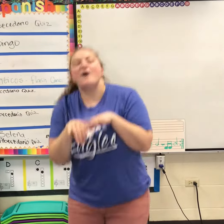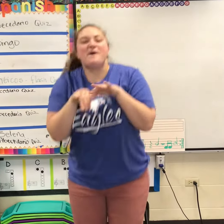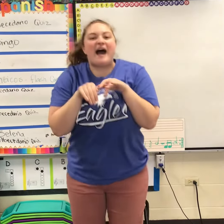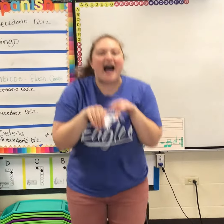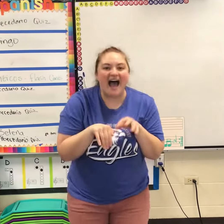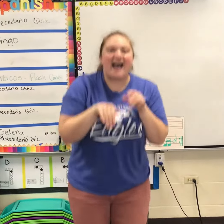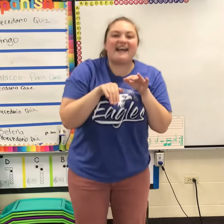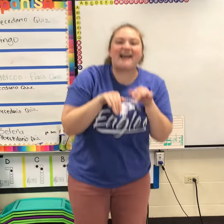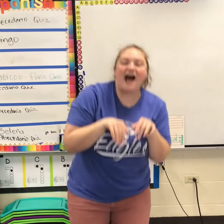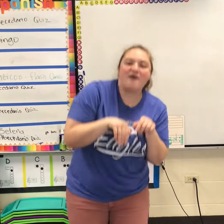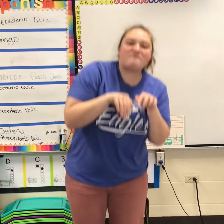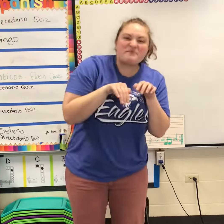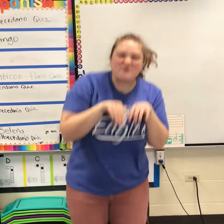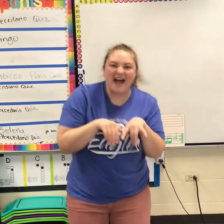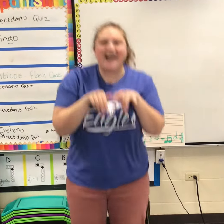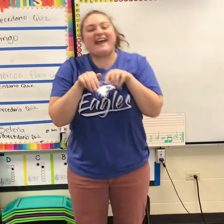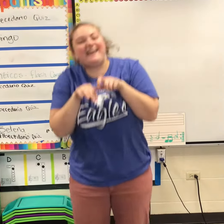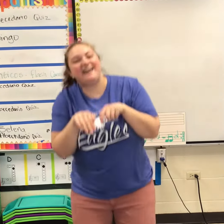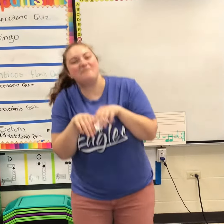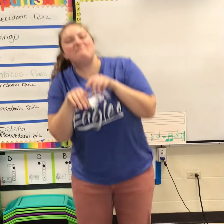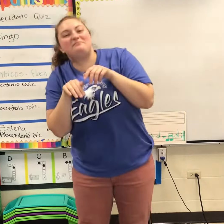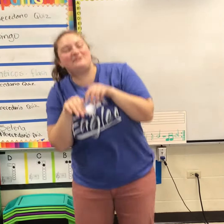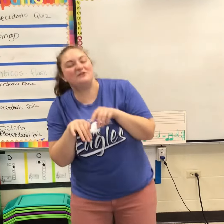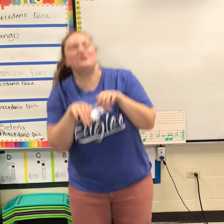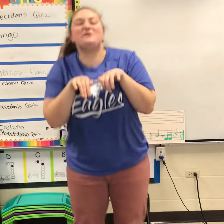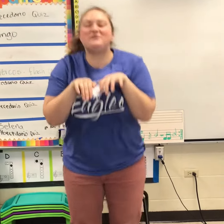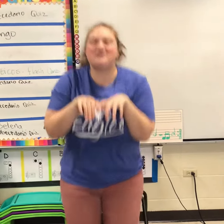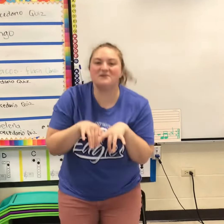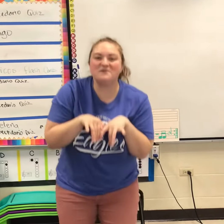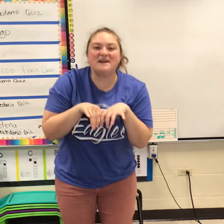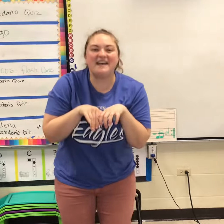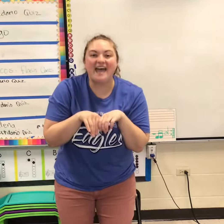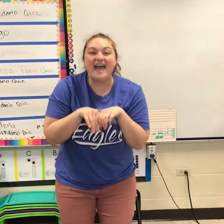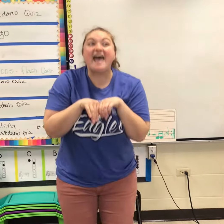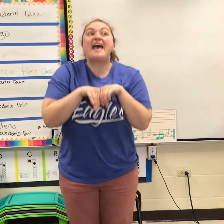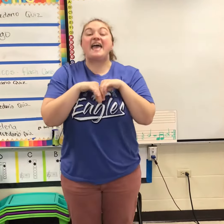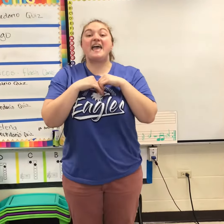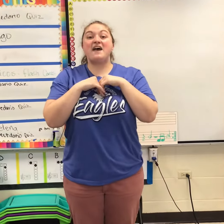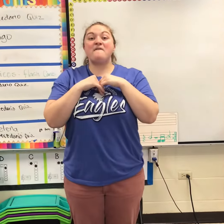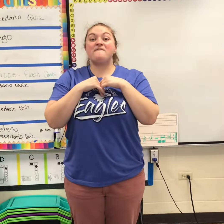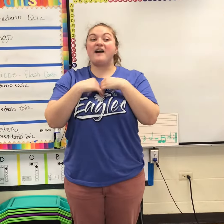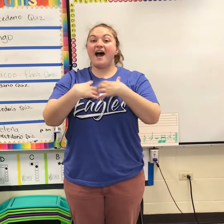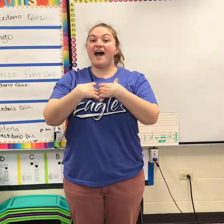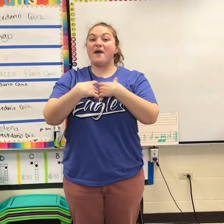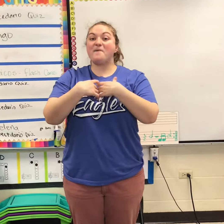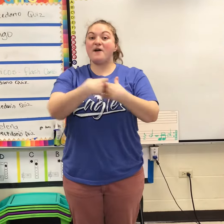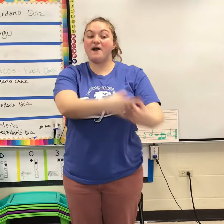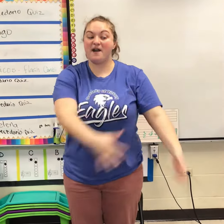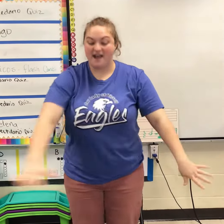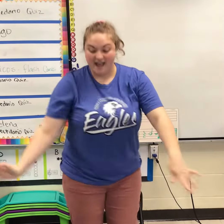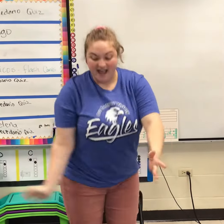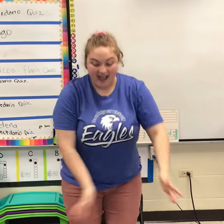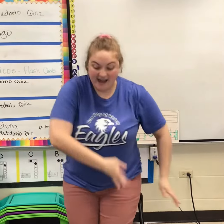I'd hop right up to you. If I were an